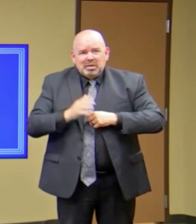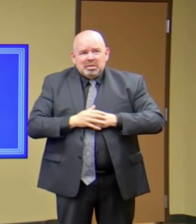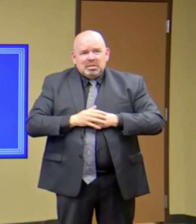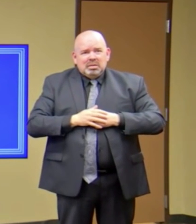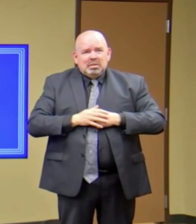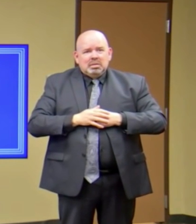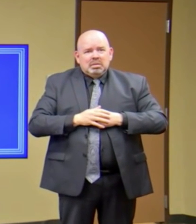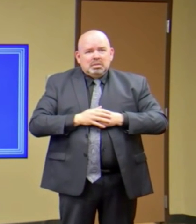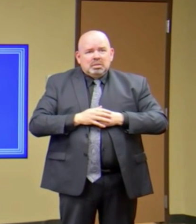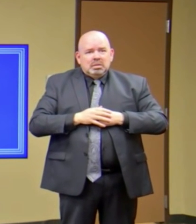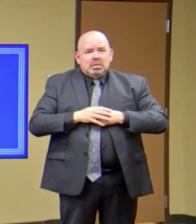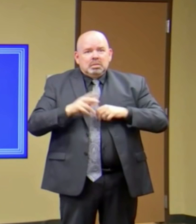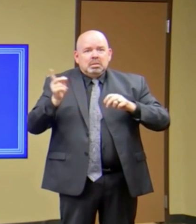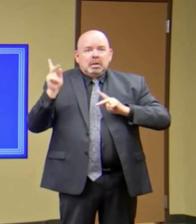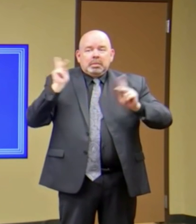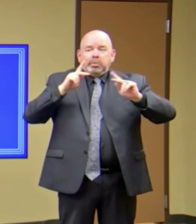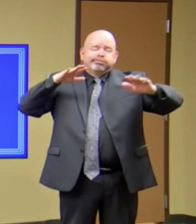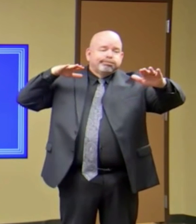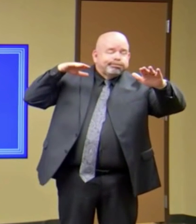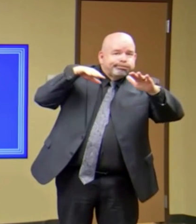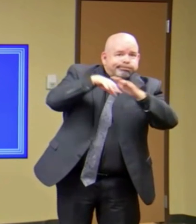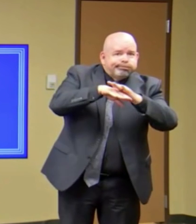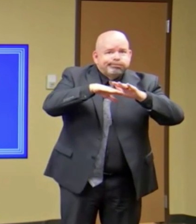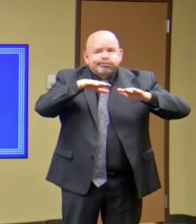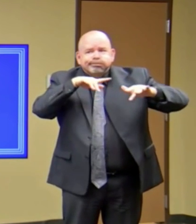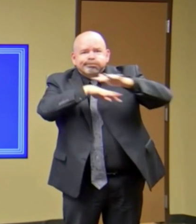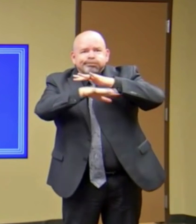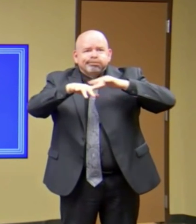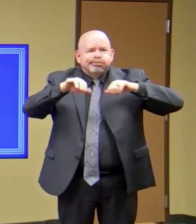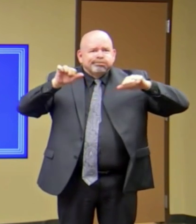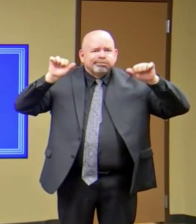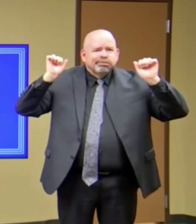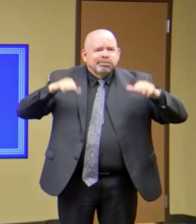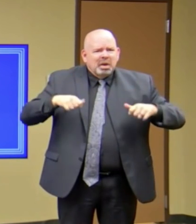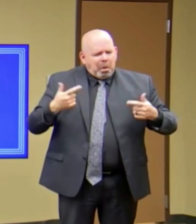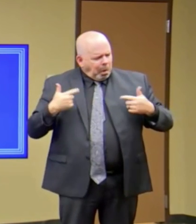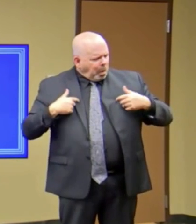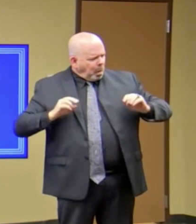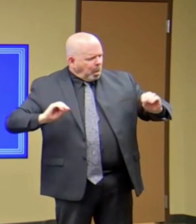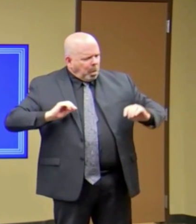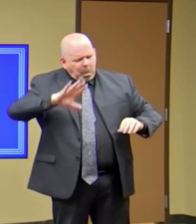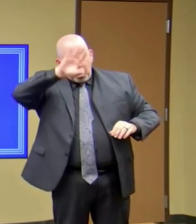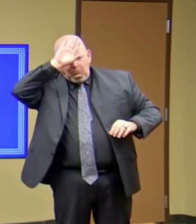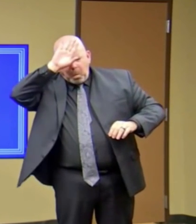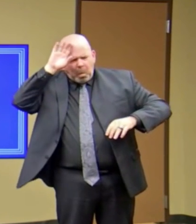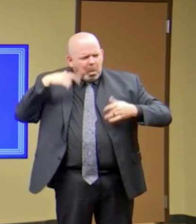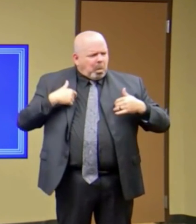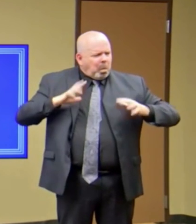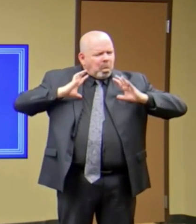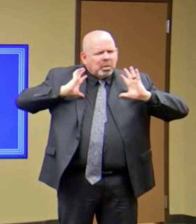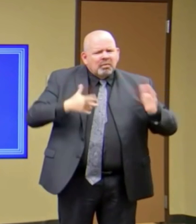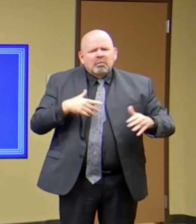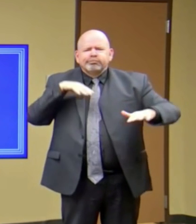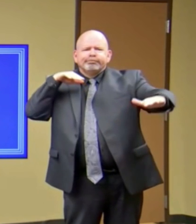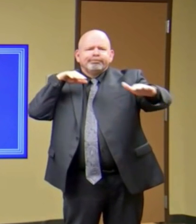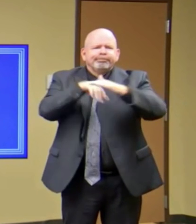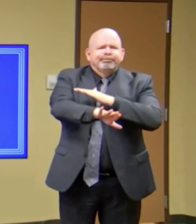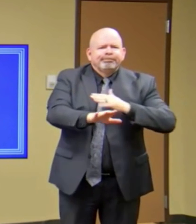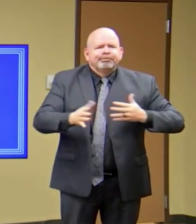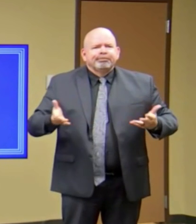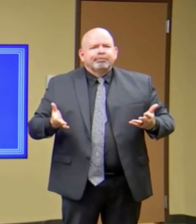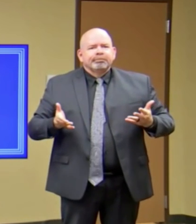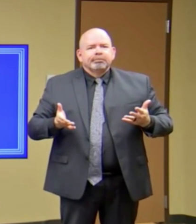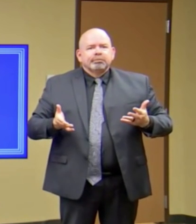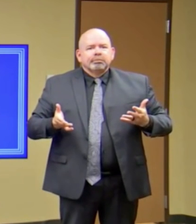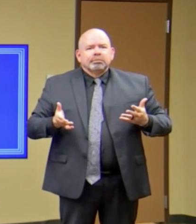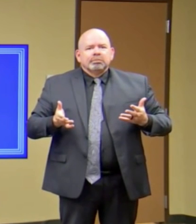asymptomatic COVID to bump into you and get you sick. And so the question that you've got to ask yourself is what's